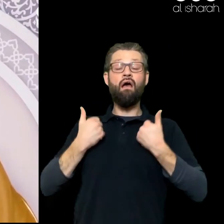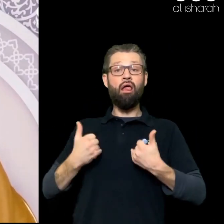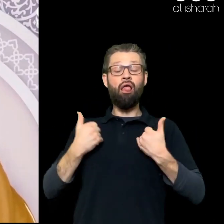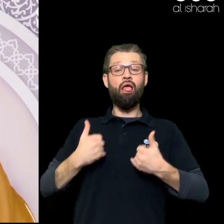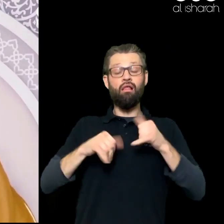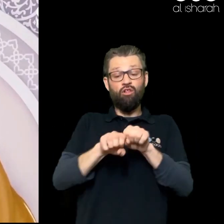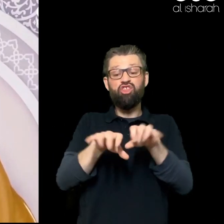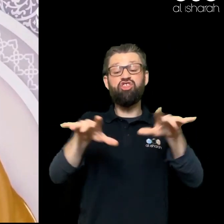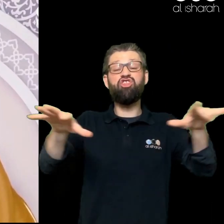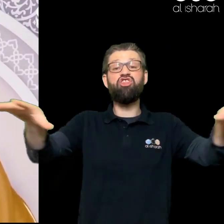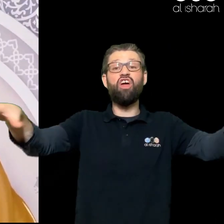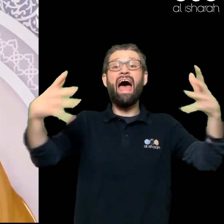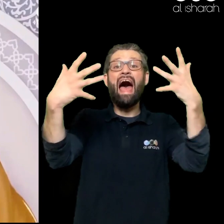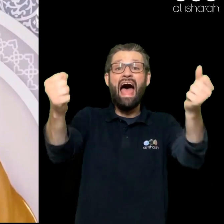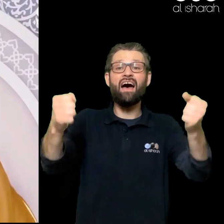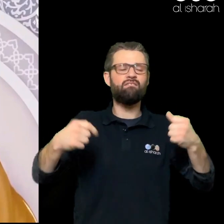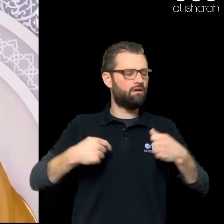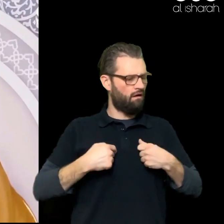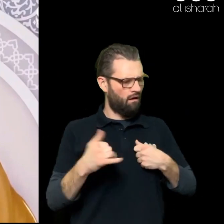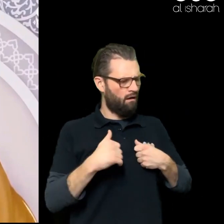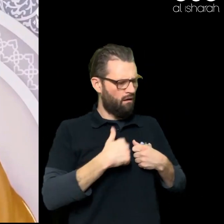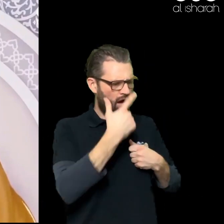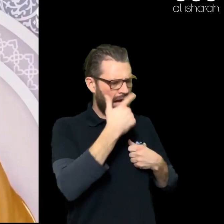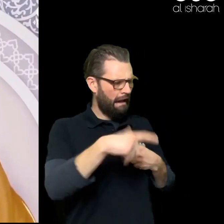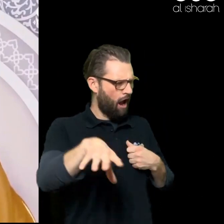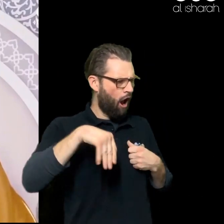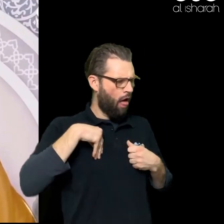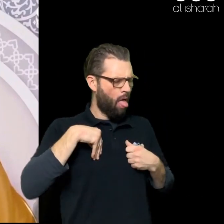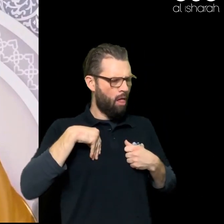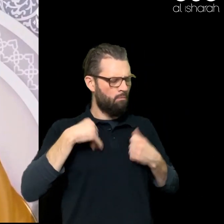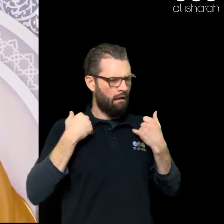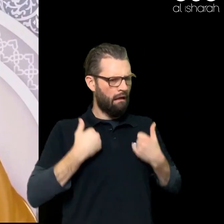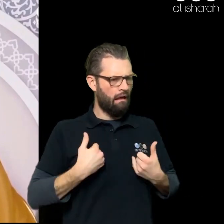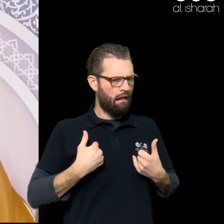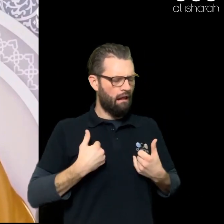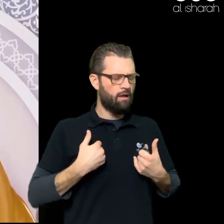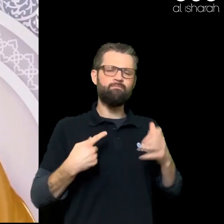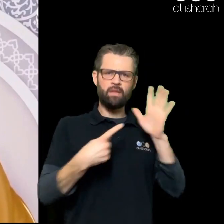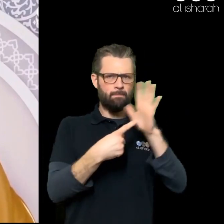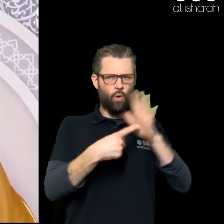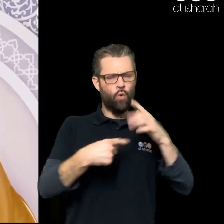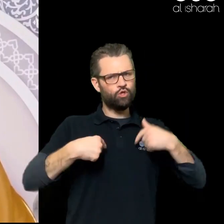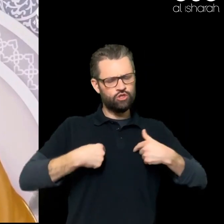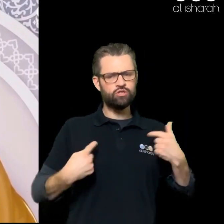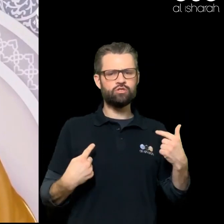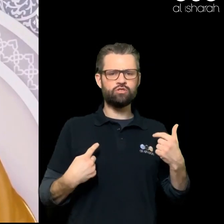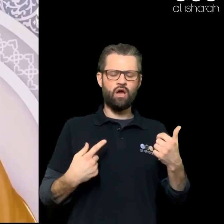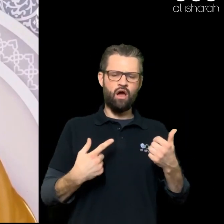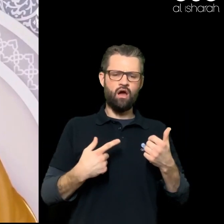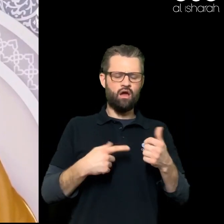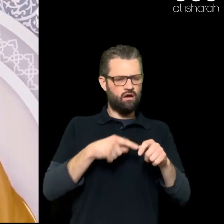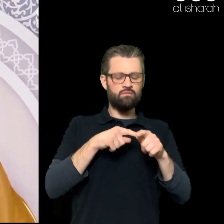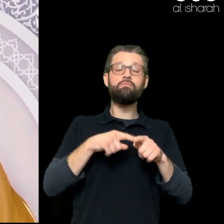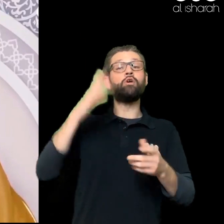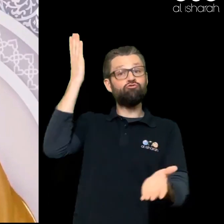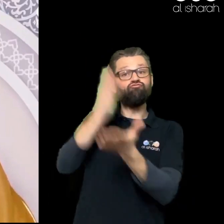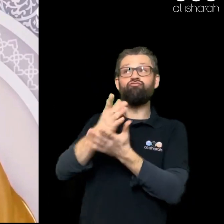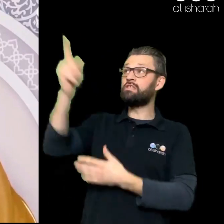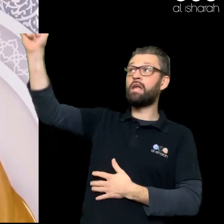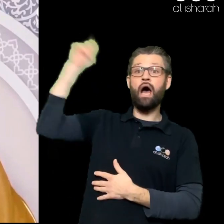catching the virus But We take every Precaution We lay our trust In Allah We praise him We seek refuge In